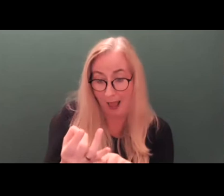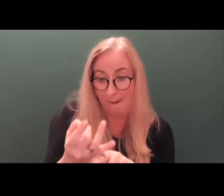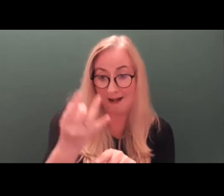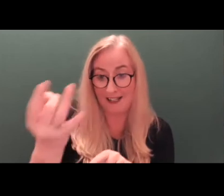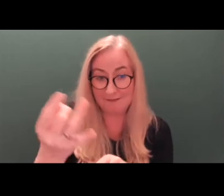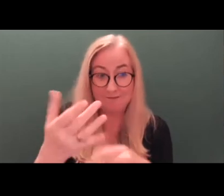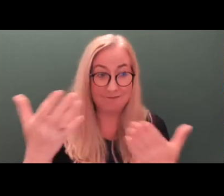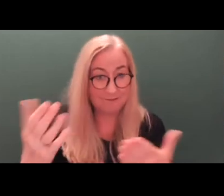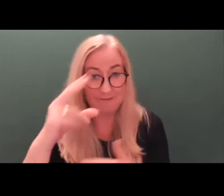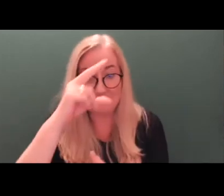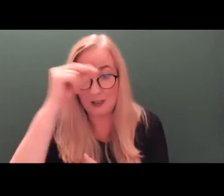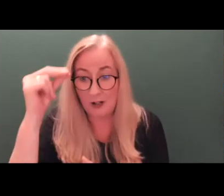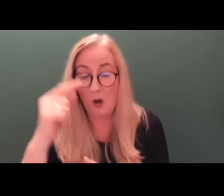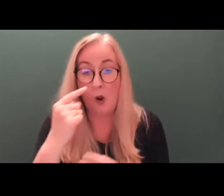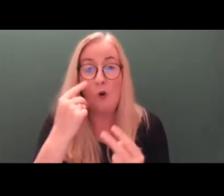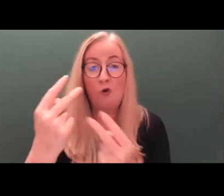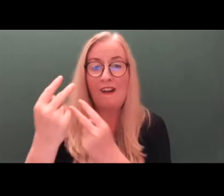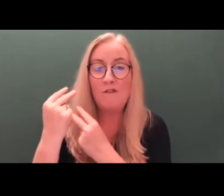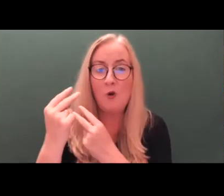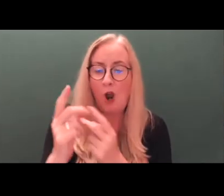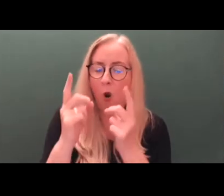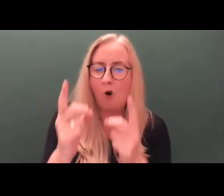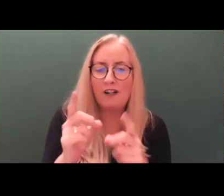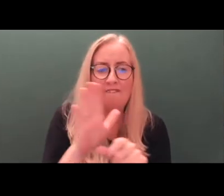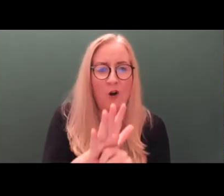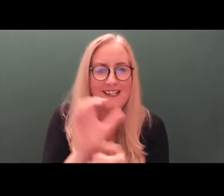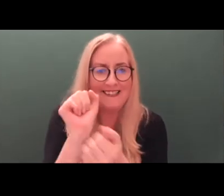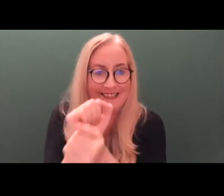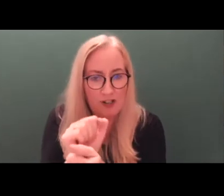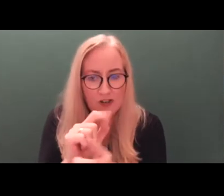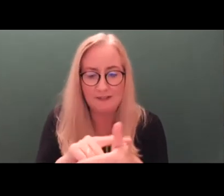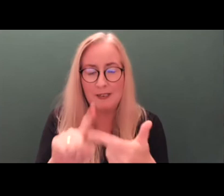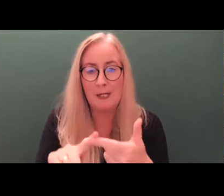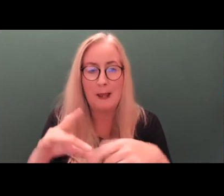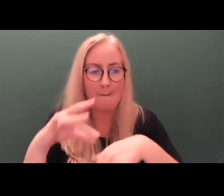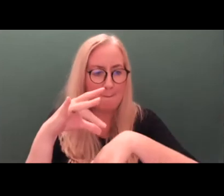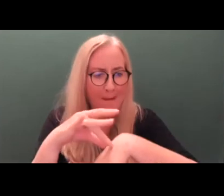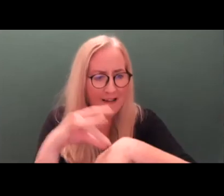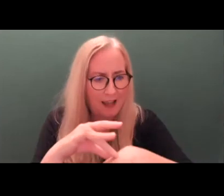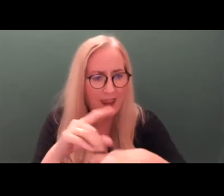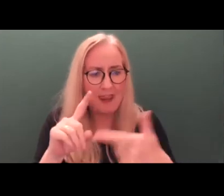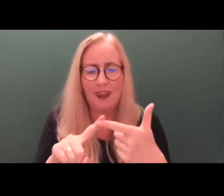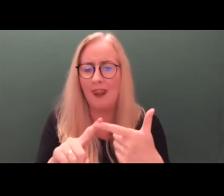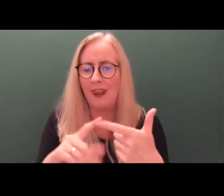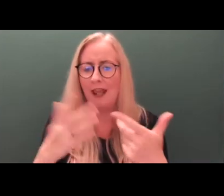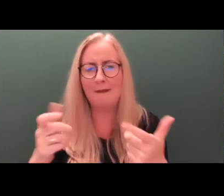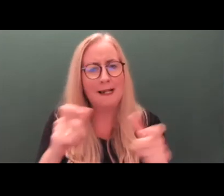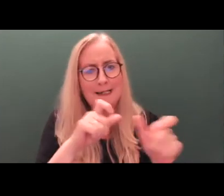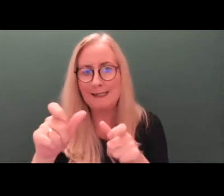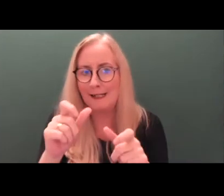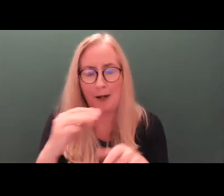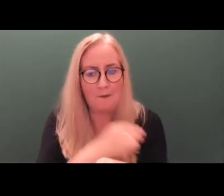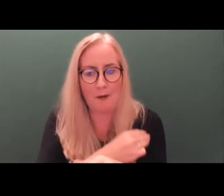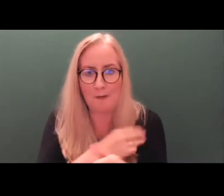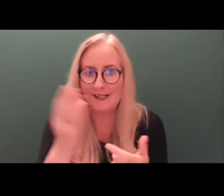example, the review of orders for detention, medical treatment, or otherwise of a type of impact